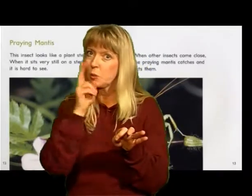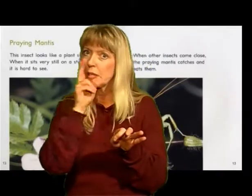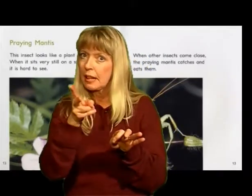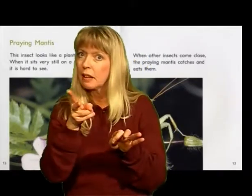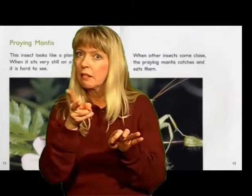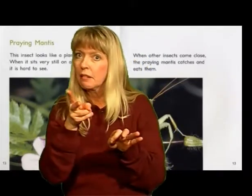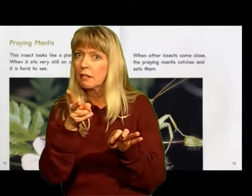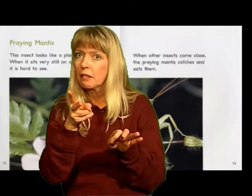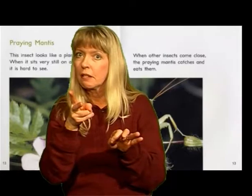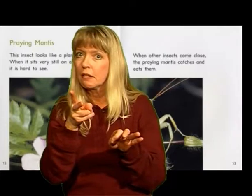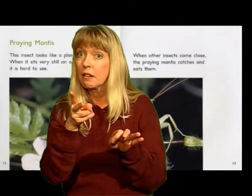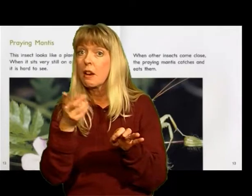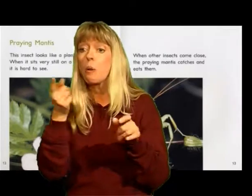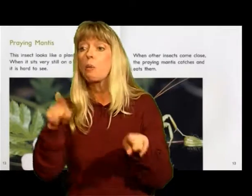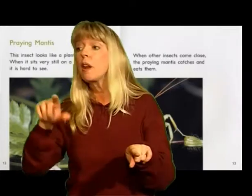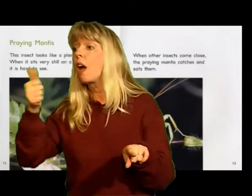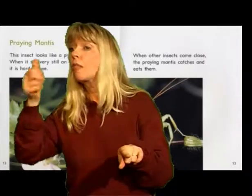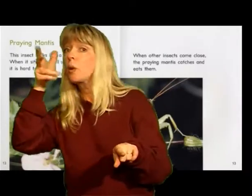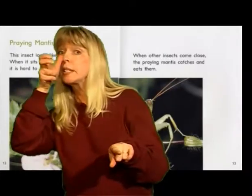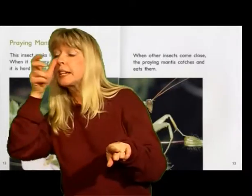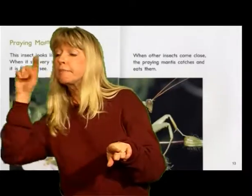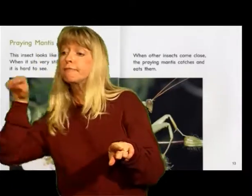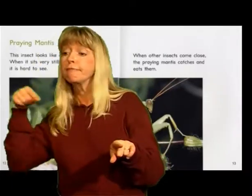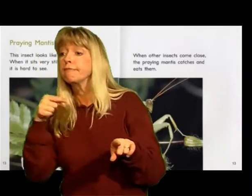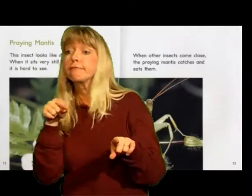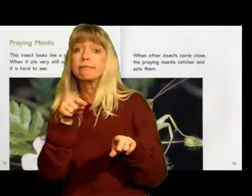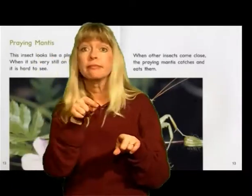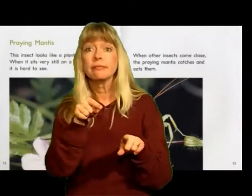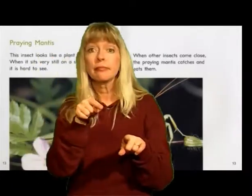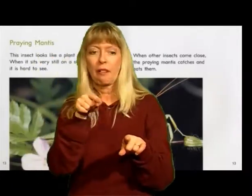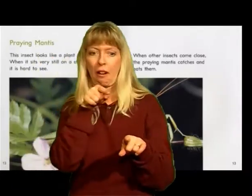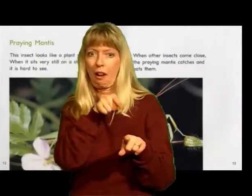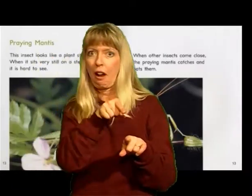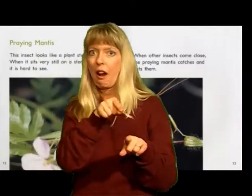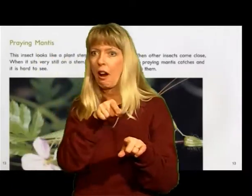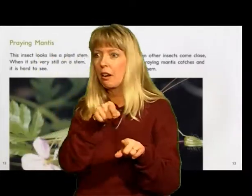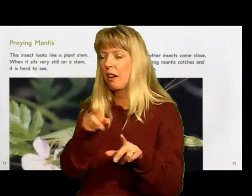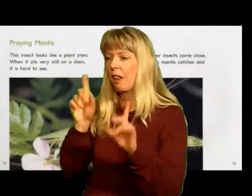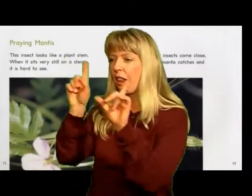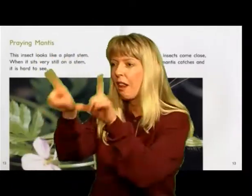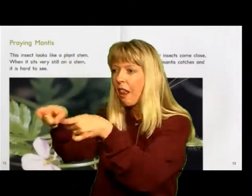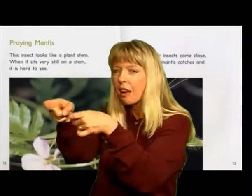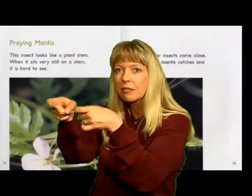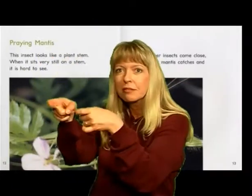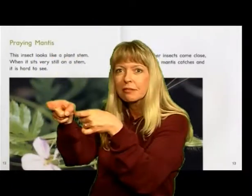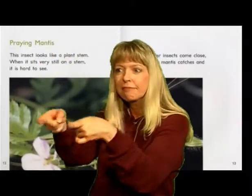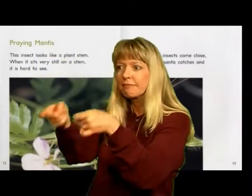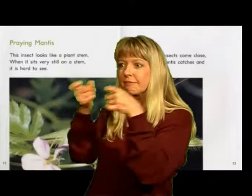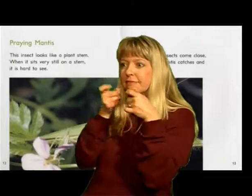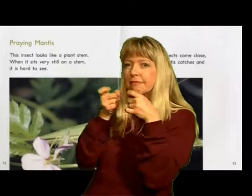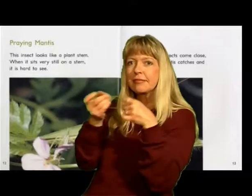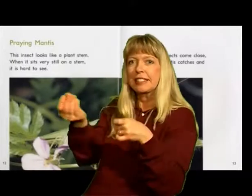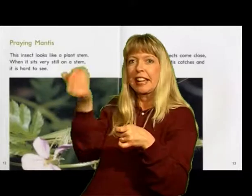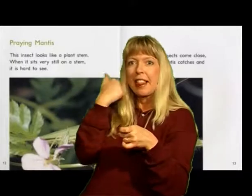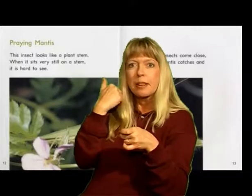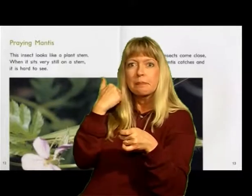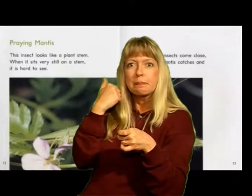It is hard to see When other insects come close The praying mantis catches